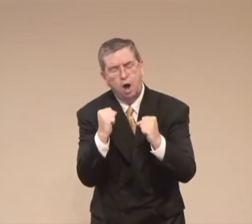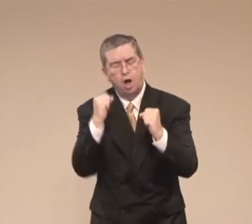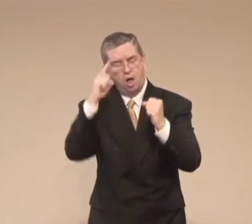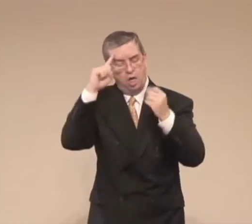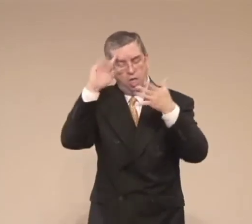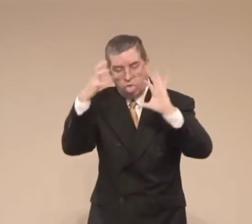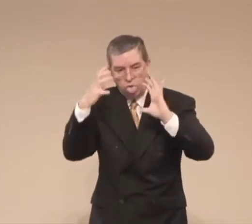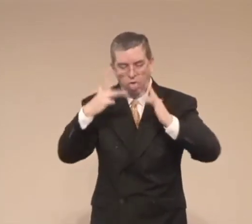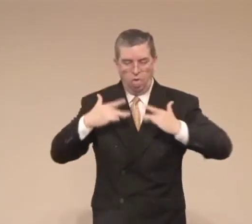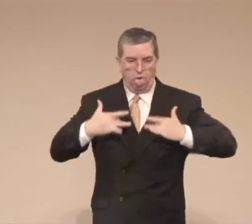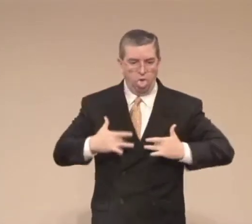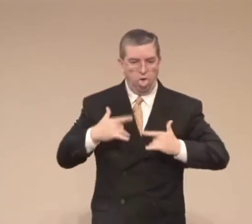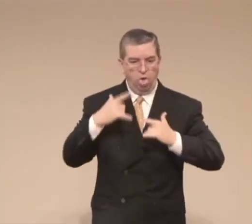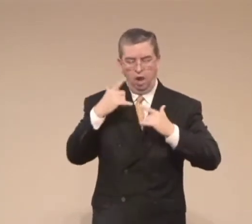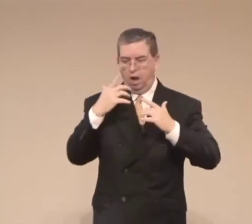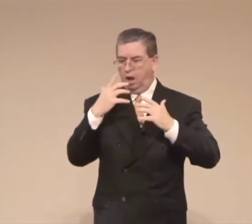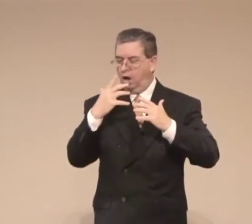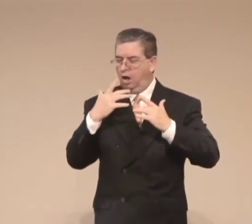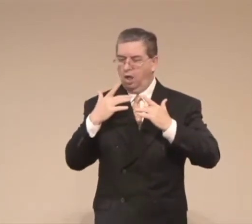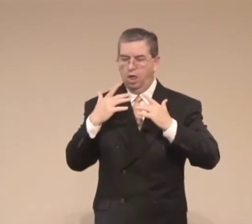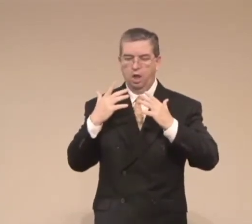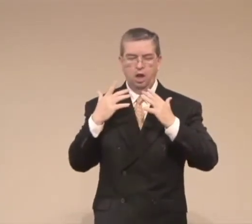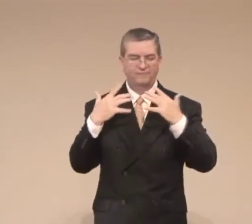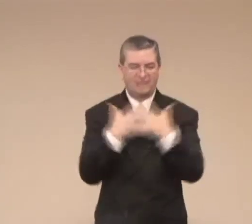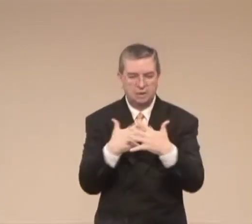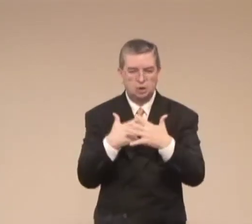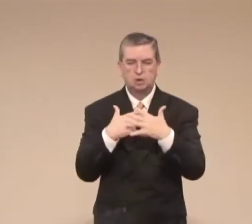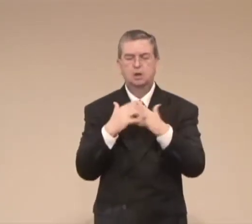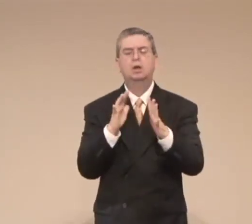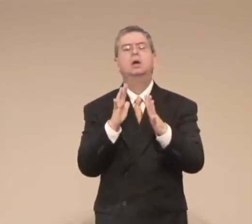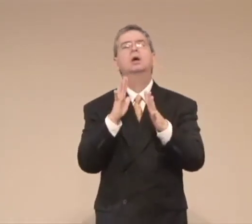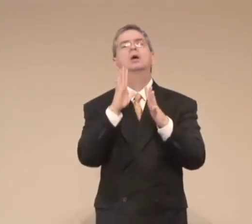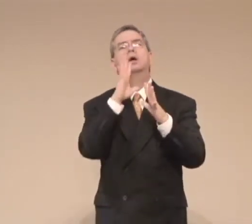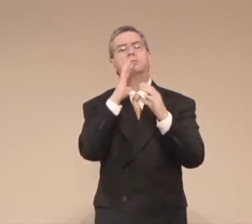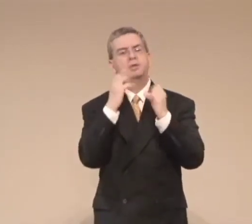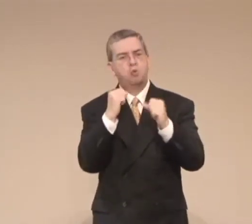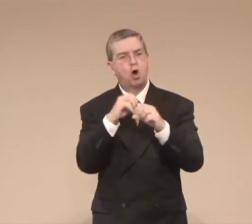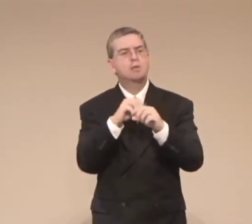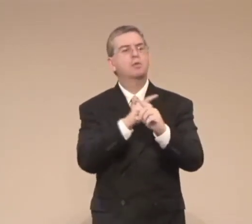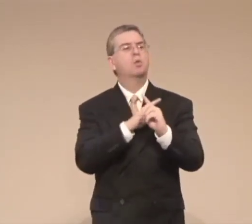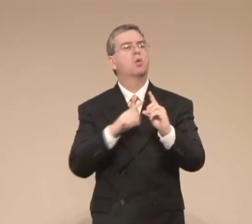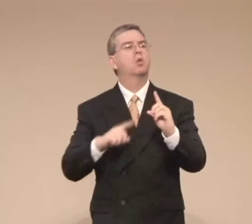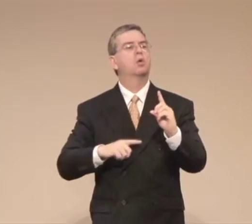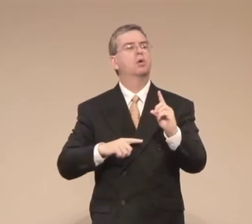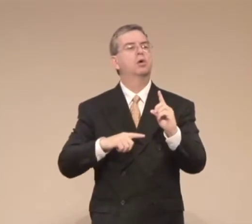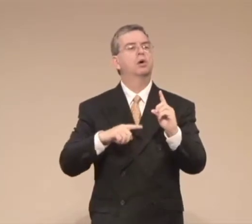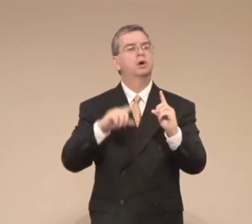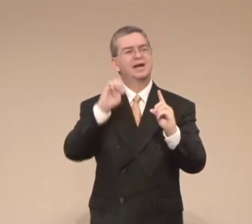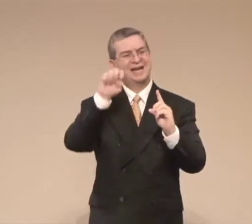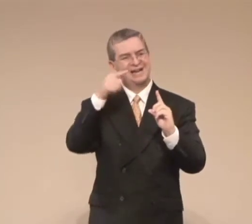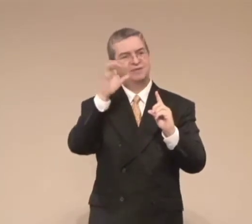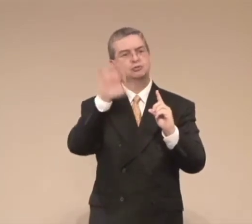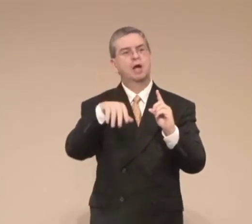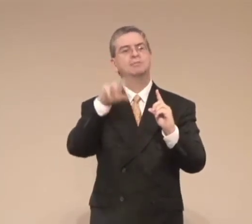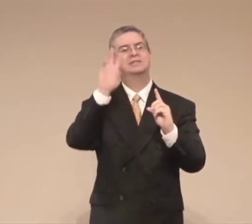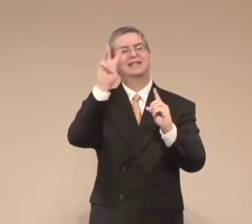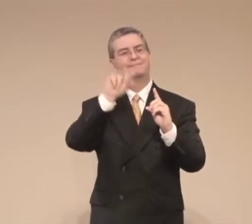You need to be strong in the Lord and not turn into dismay. You must trust the Lord.